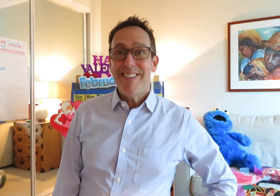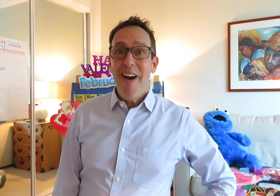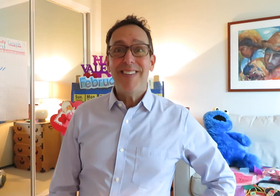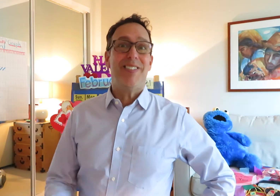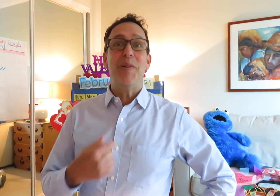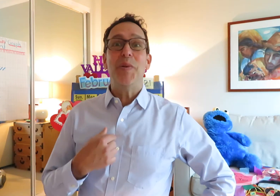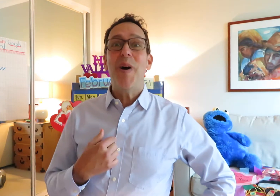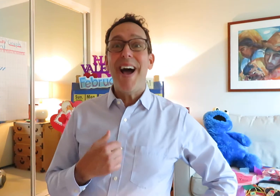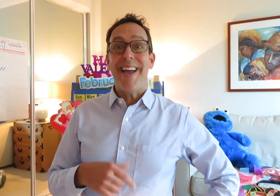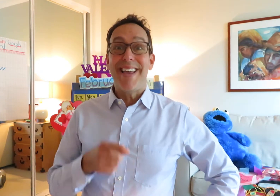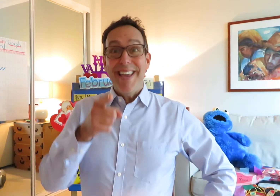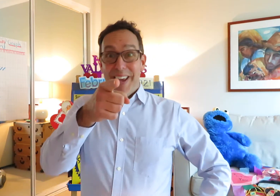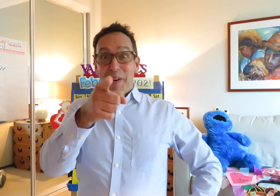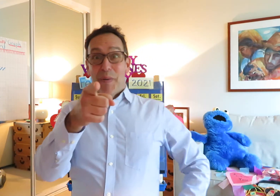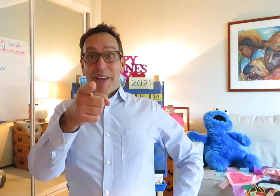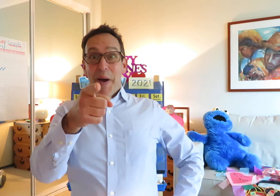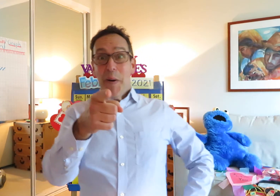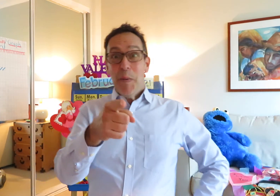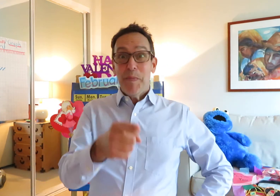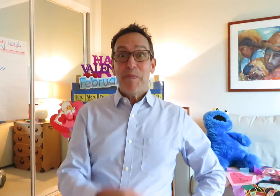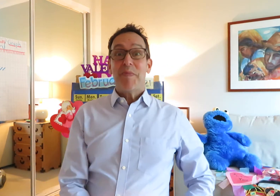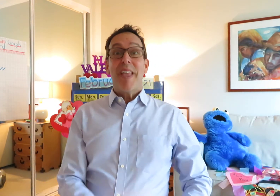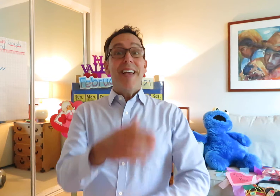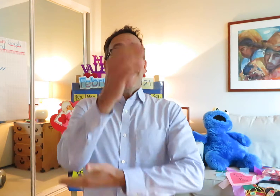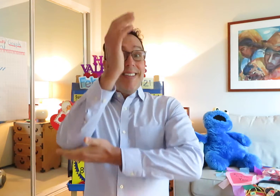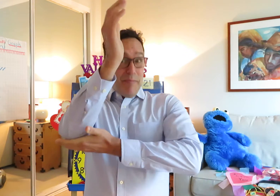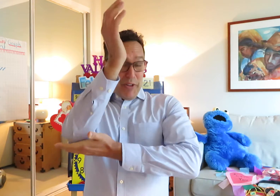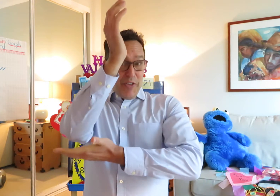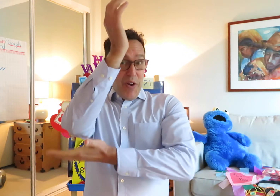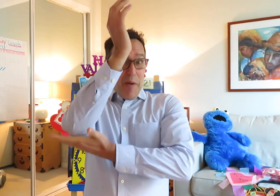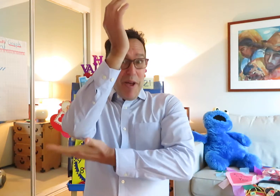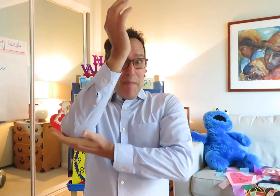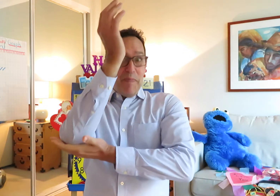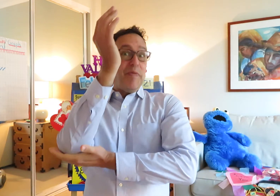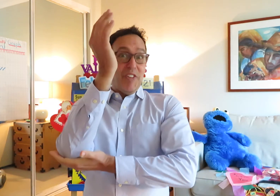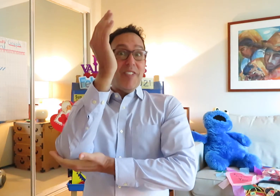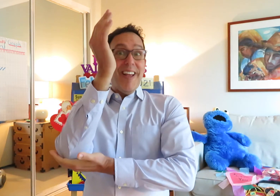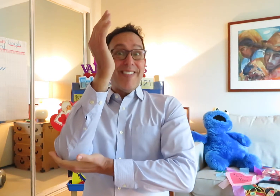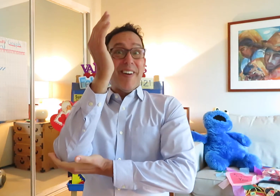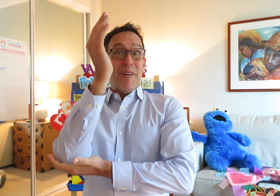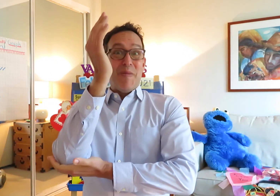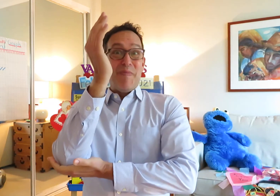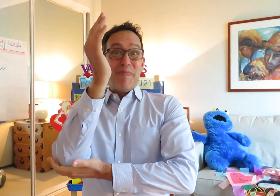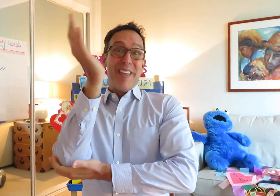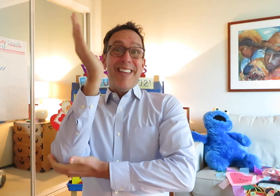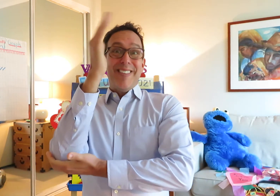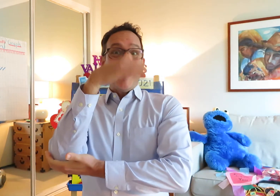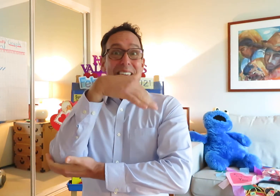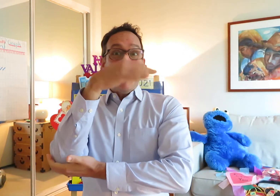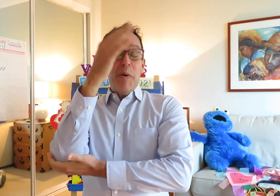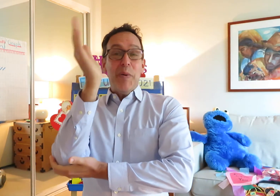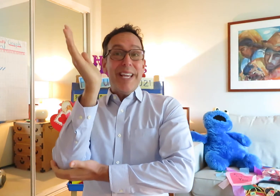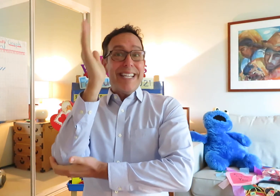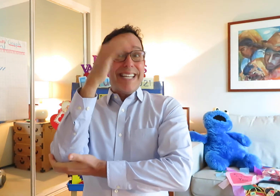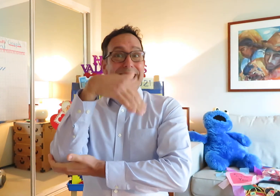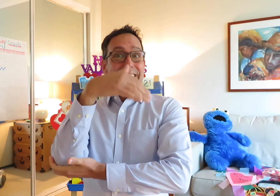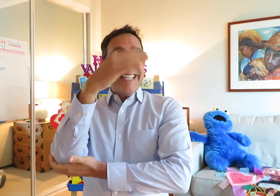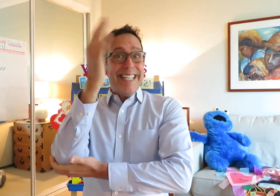song? So do I. Here we go. Put your arm up, just like so. Skinnamarink-a-dink-a